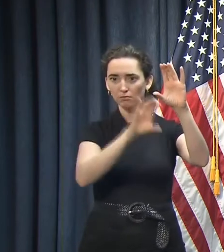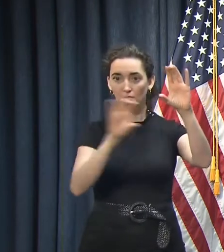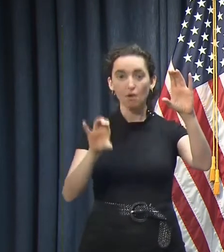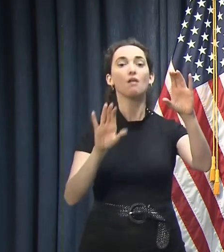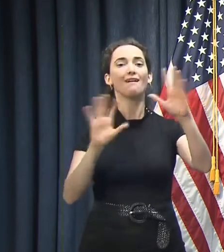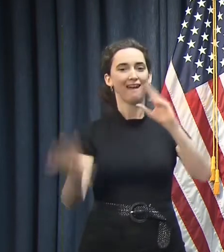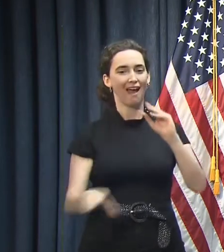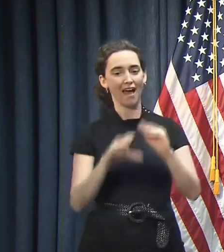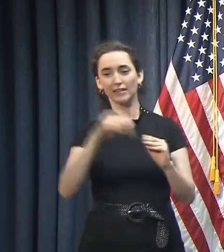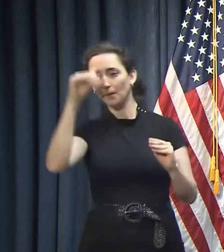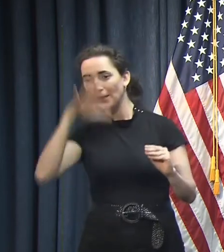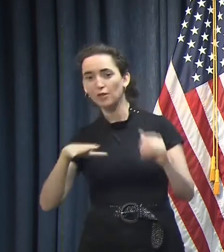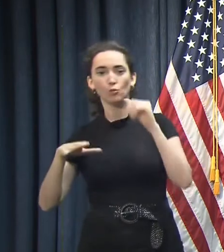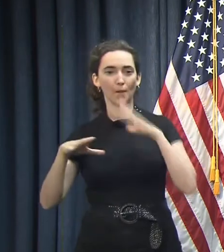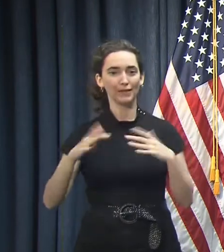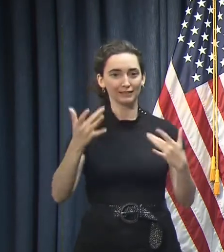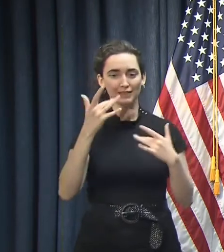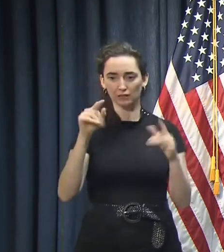and sex.